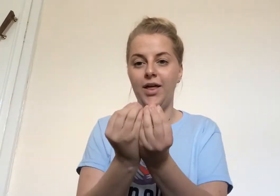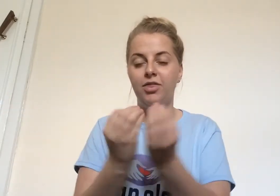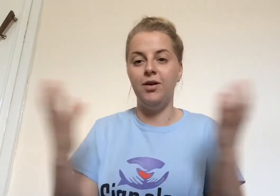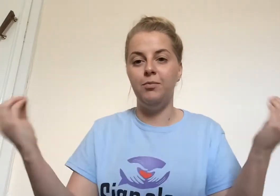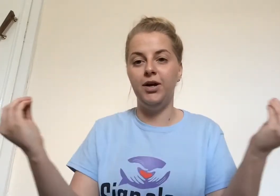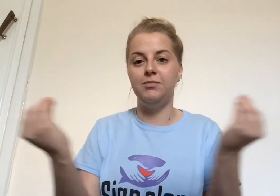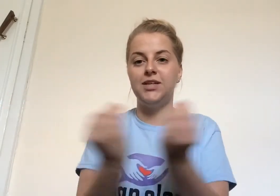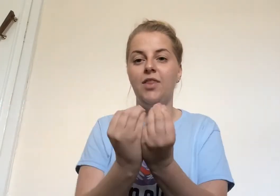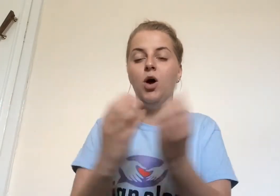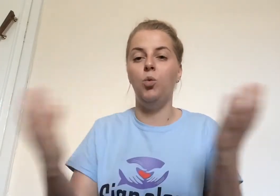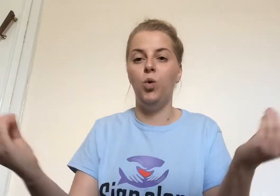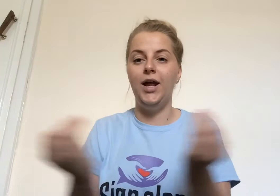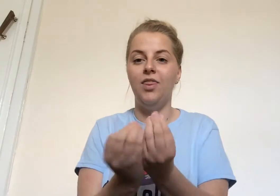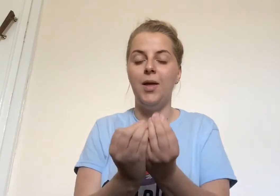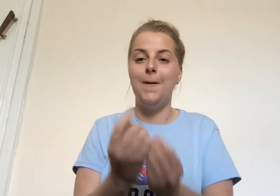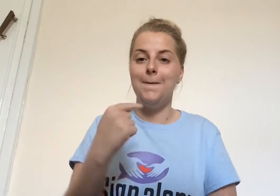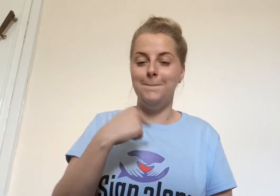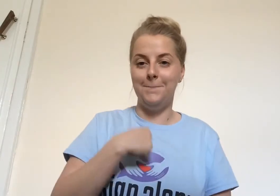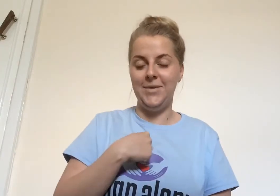Bring them together with me.